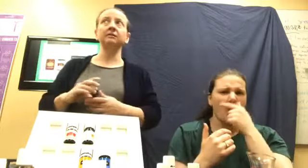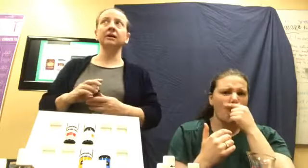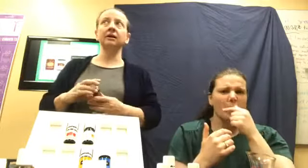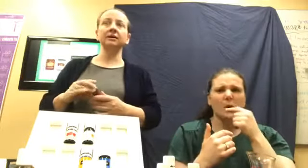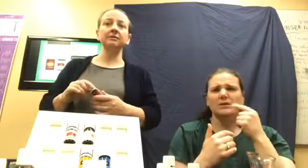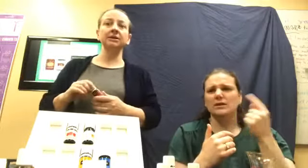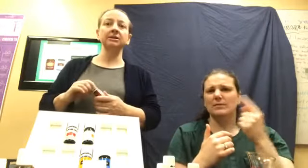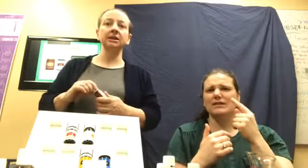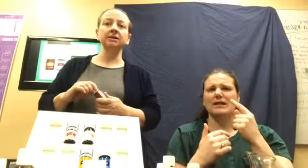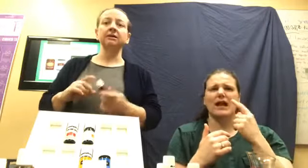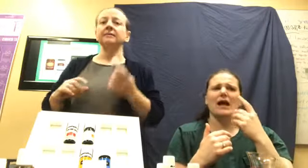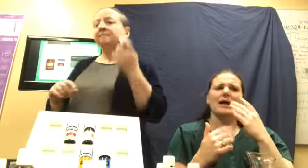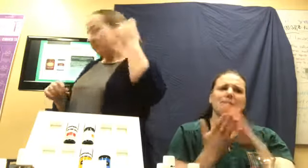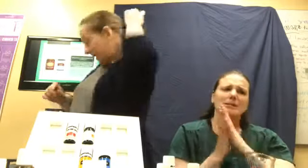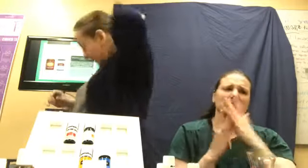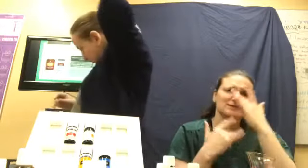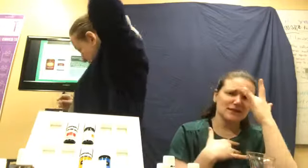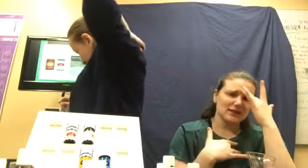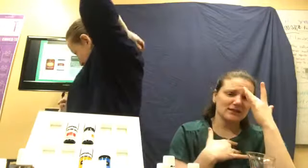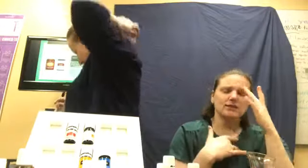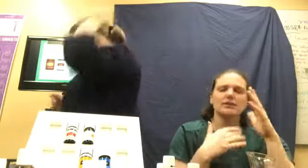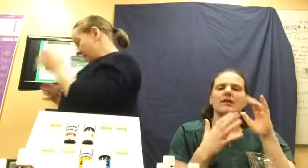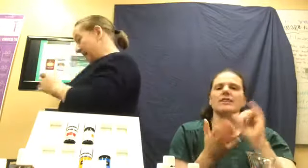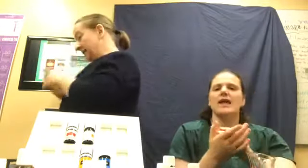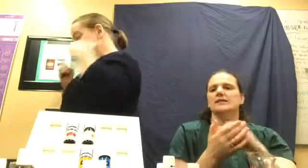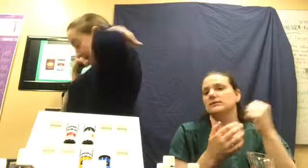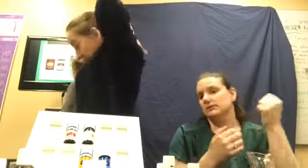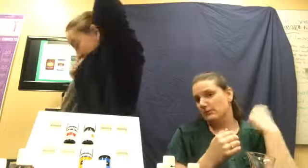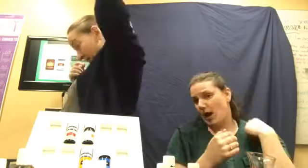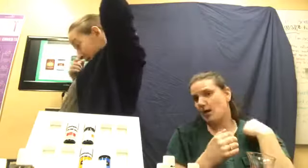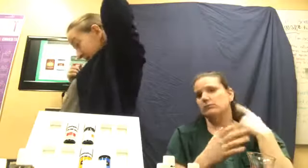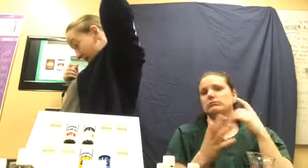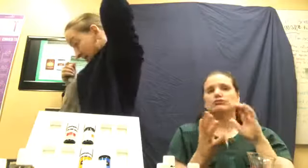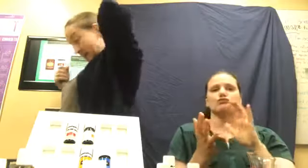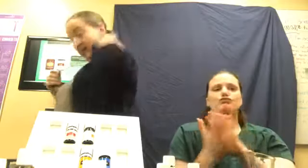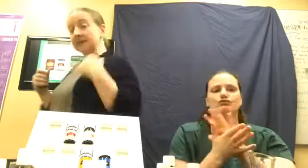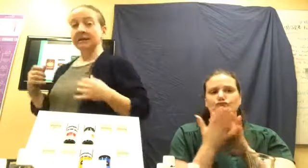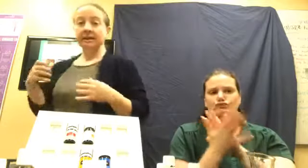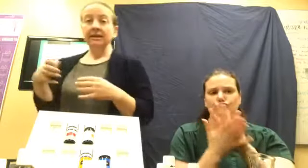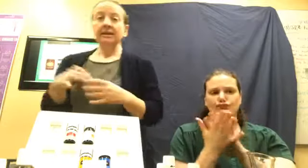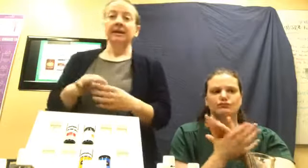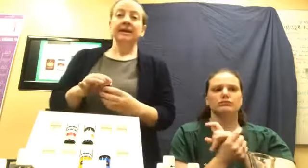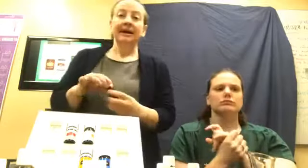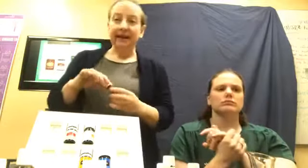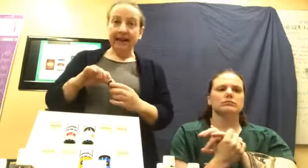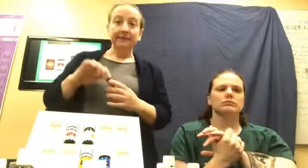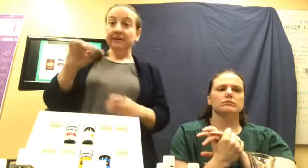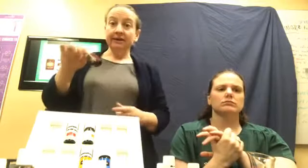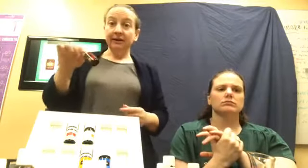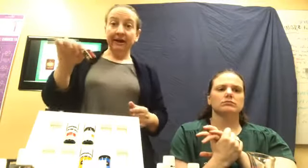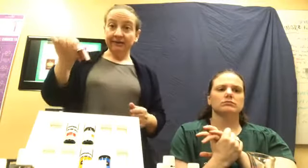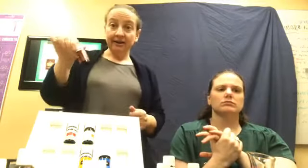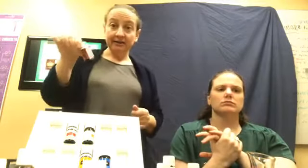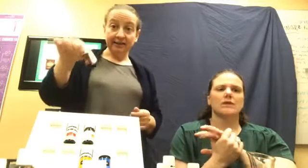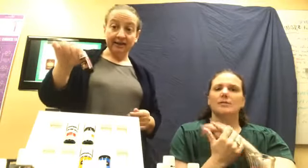no, I think I'm getting sick. I just drop it down my spine and I kind of rub it on. And I'm telling you, I haven't gotten sick.